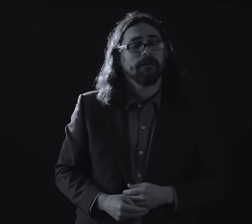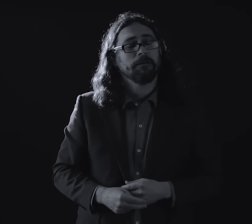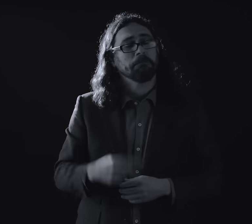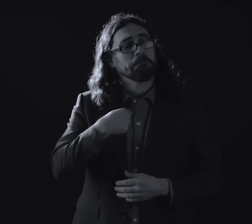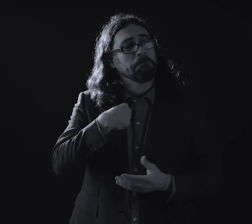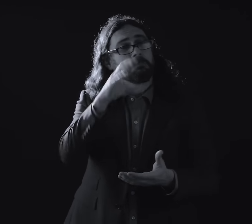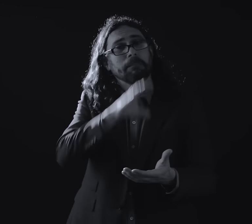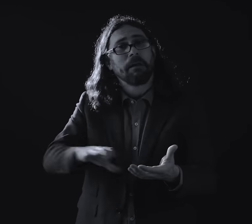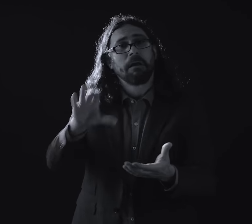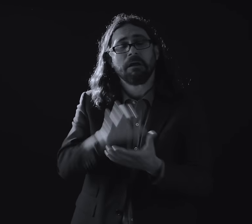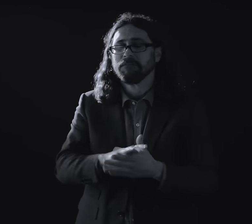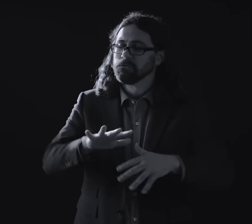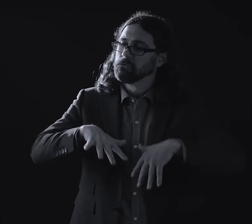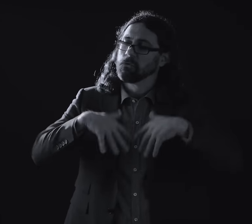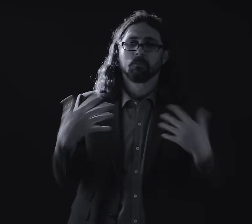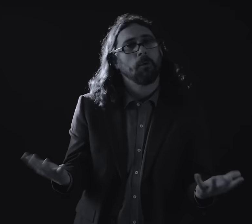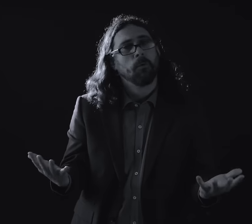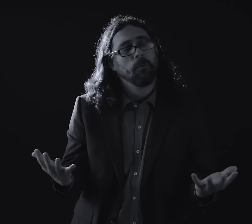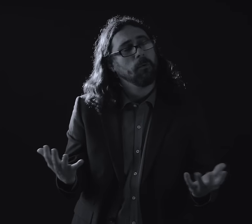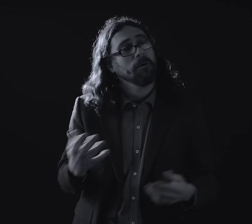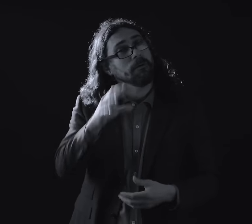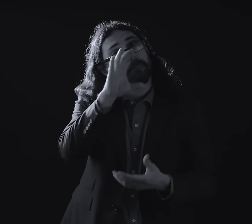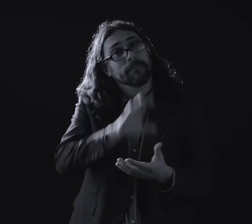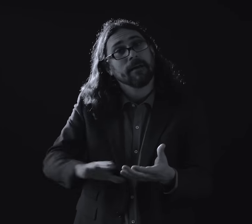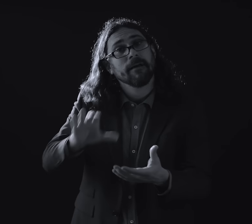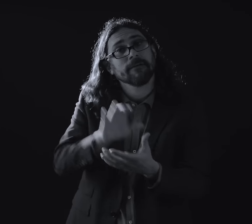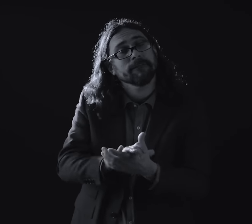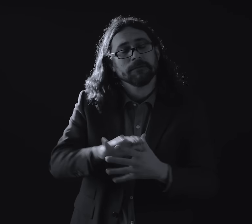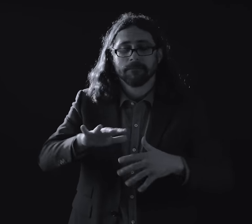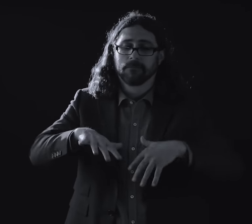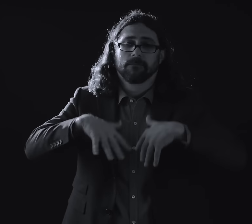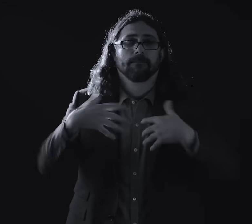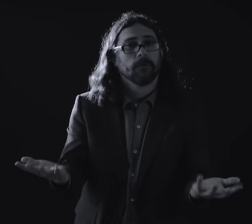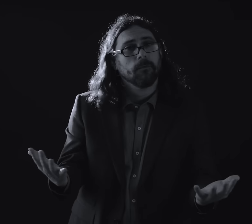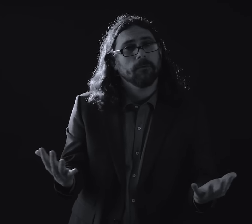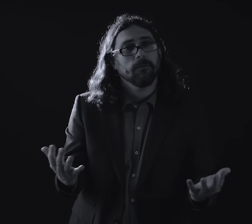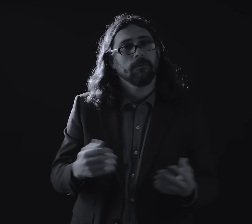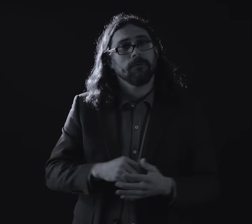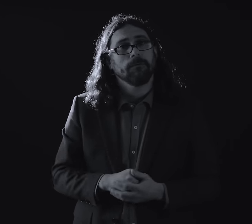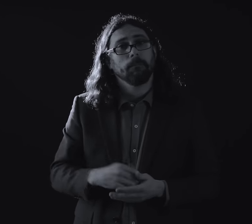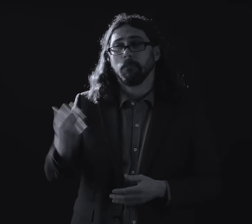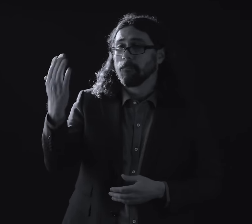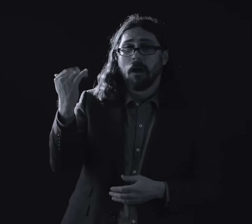anymore I don't believe anymore Is what was gone